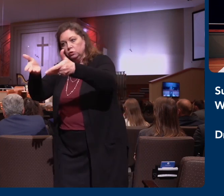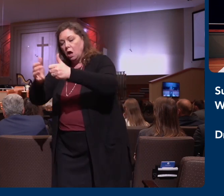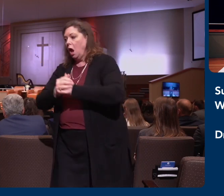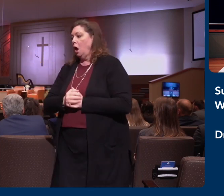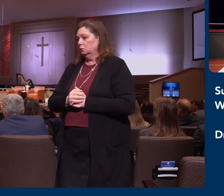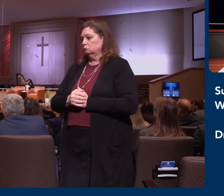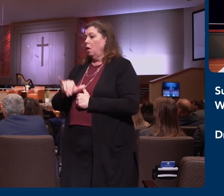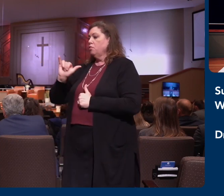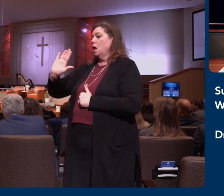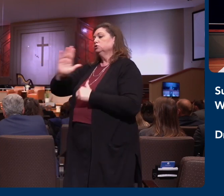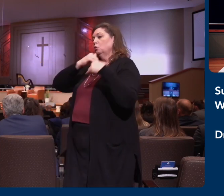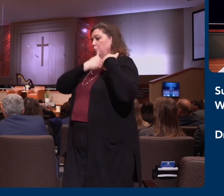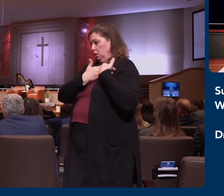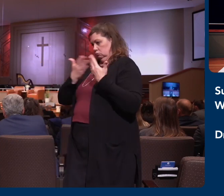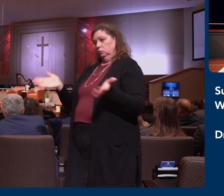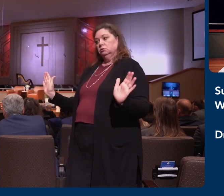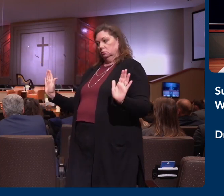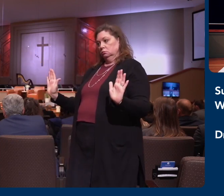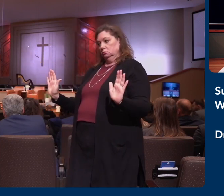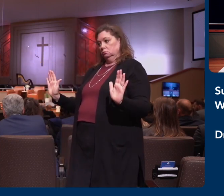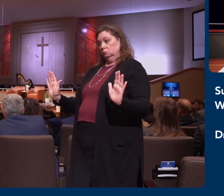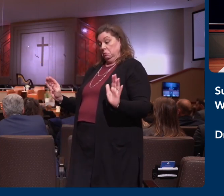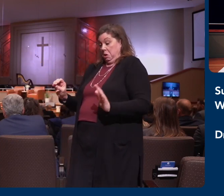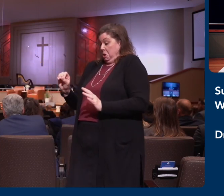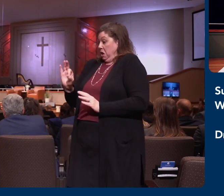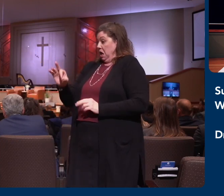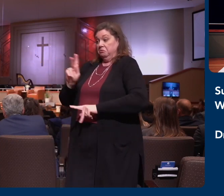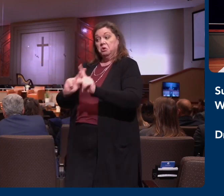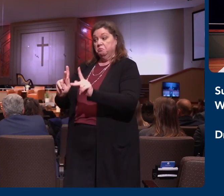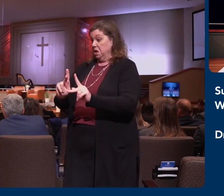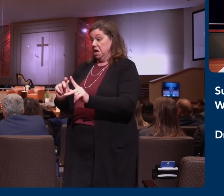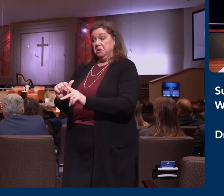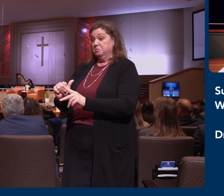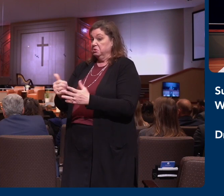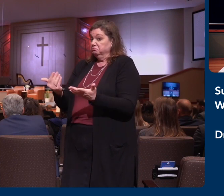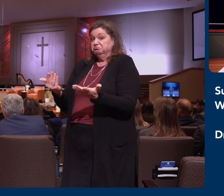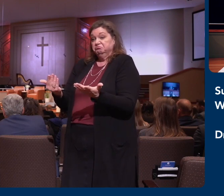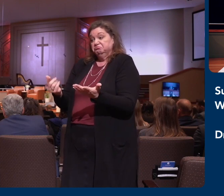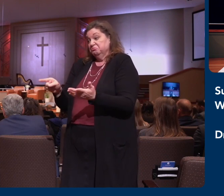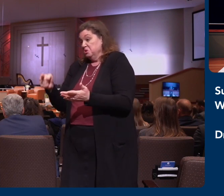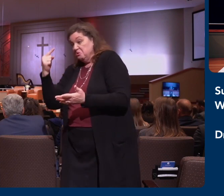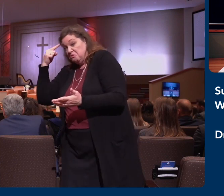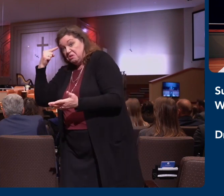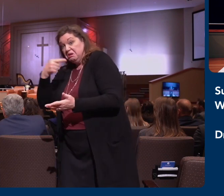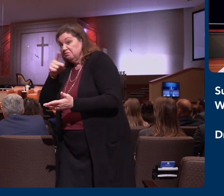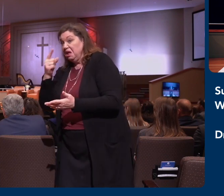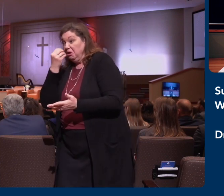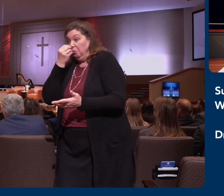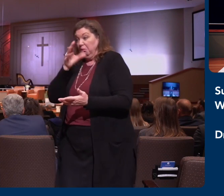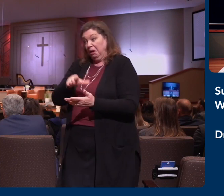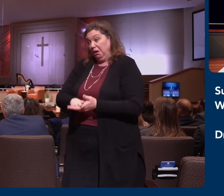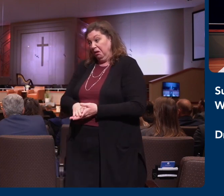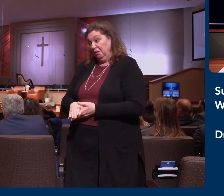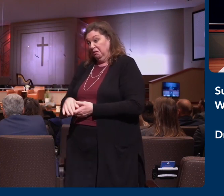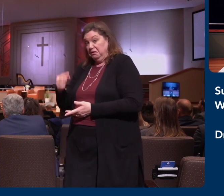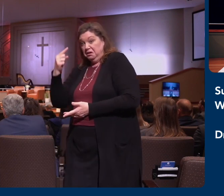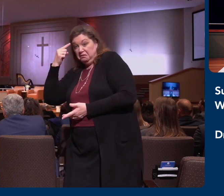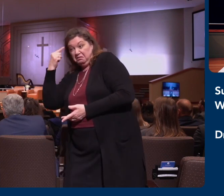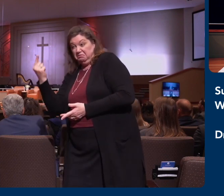ministry. When they don't listen, when it seems like they don't care, when they get themselves in trouble, your